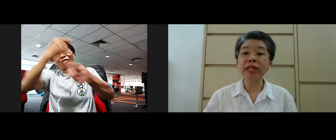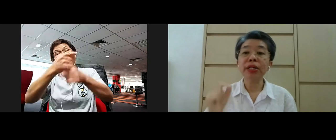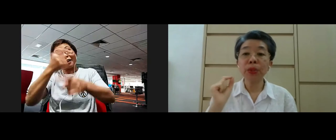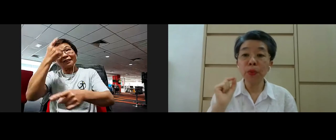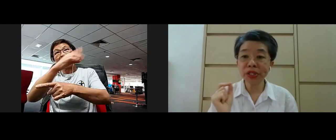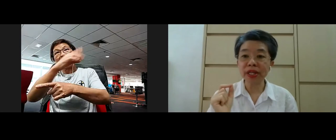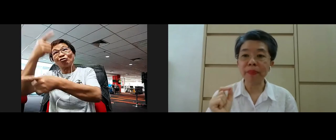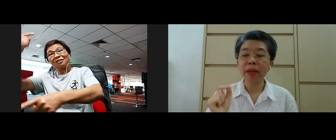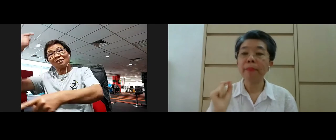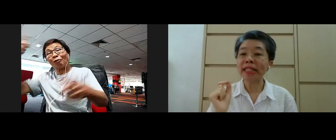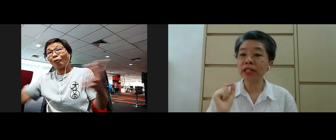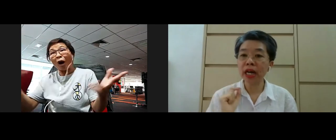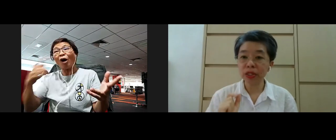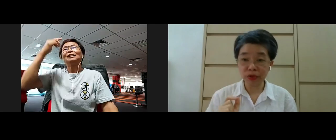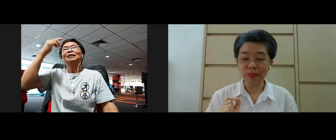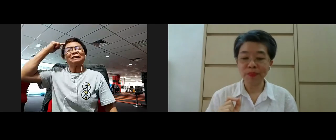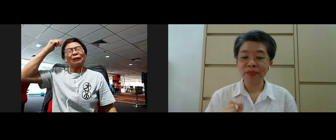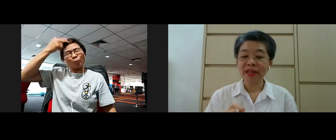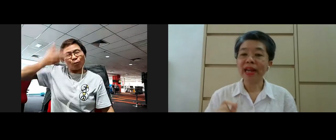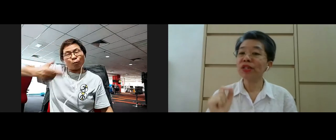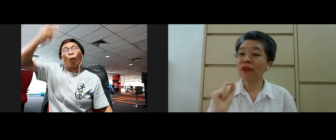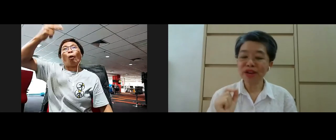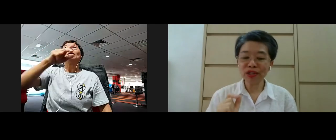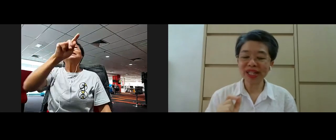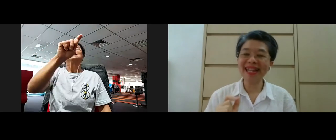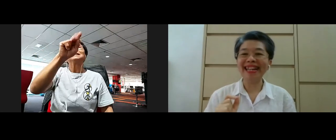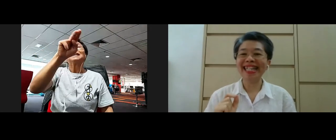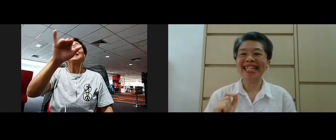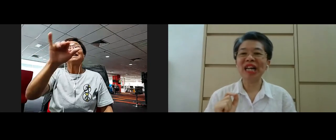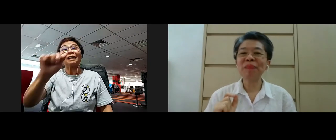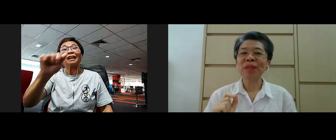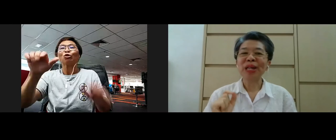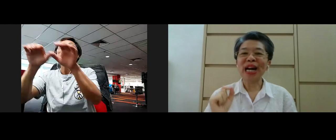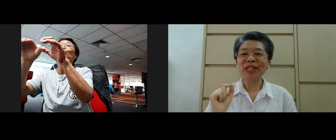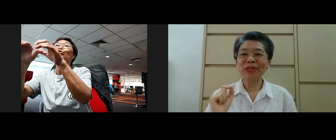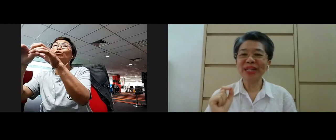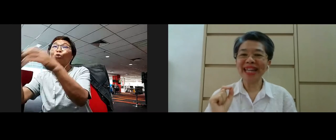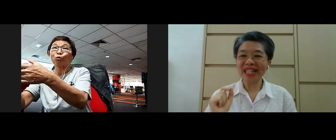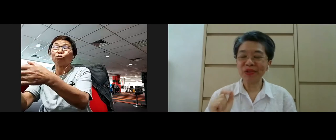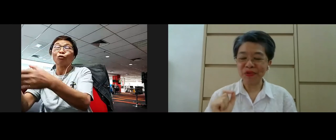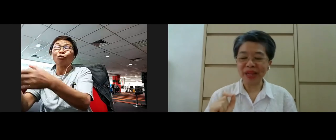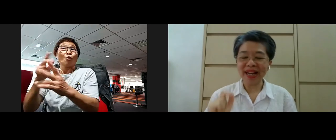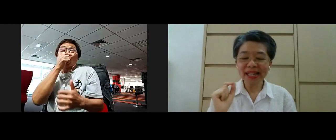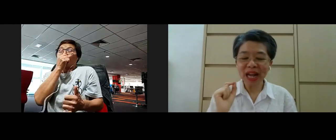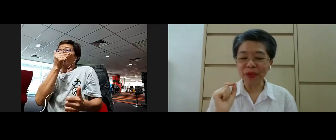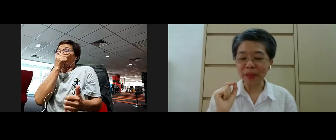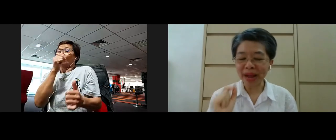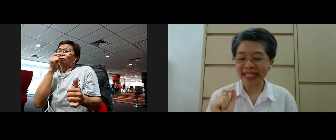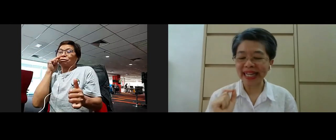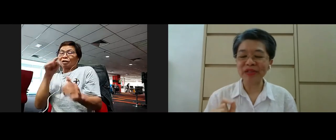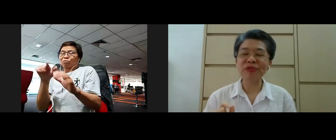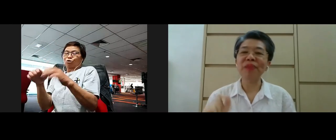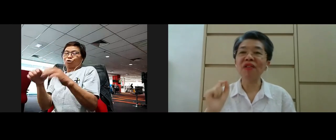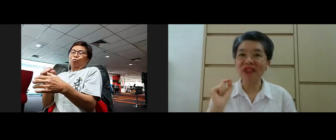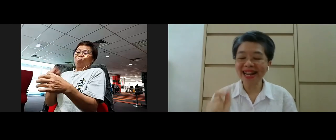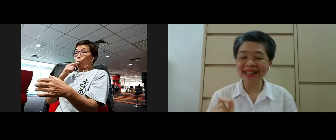under the wisdom panya group and it's very interesting to look at this group let's start with the